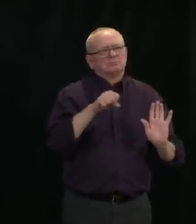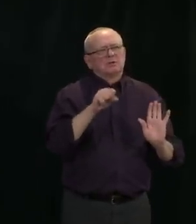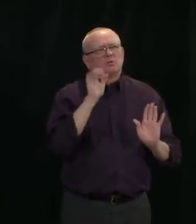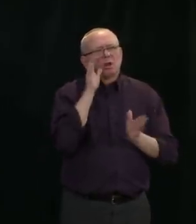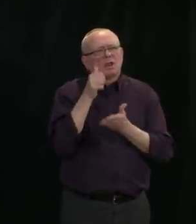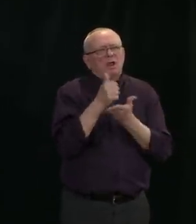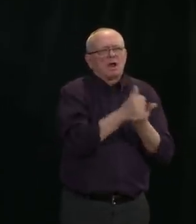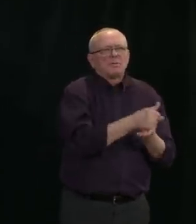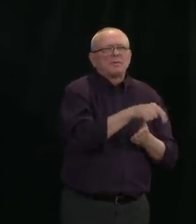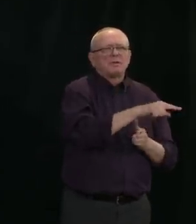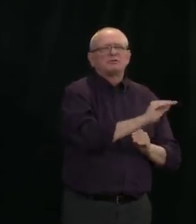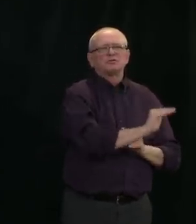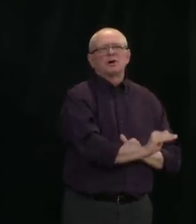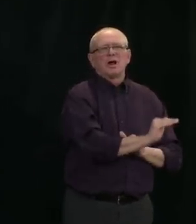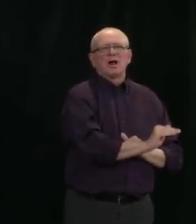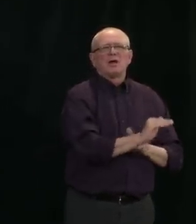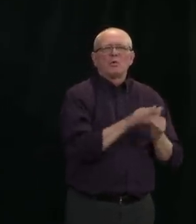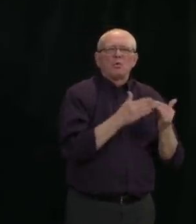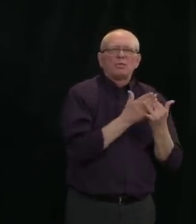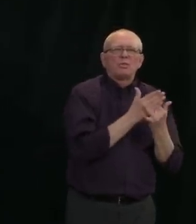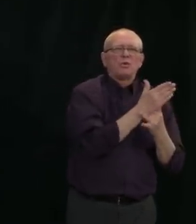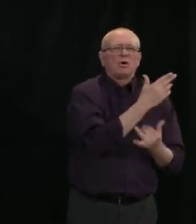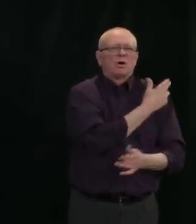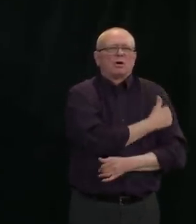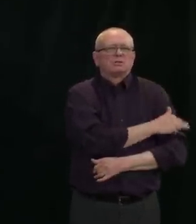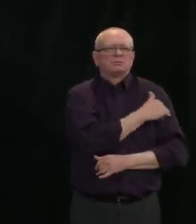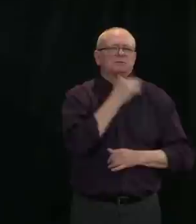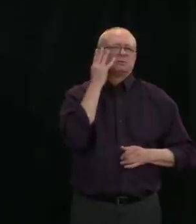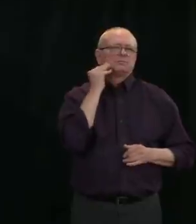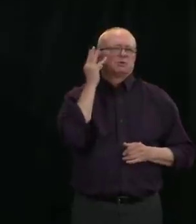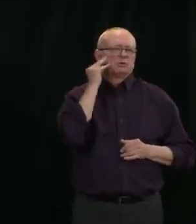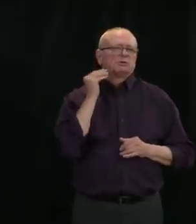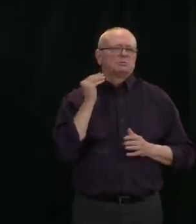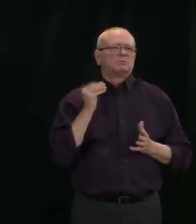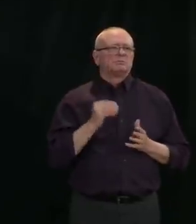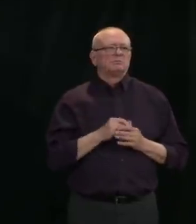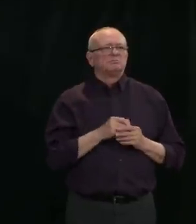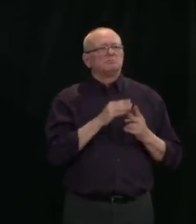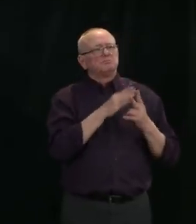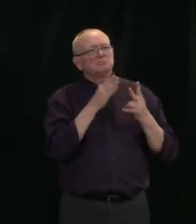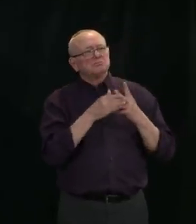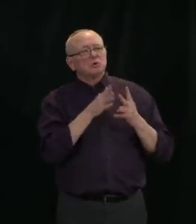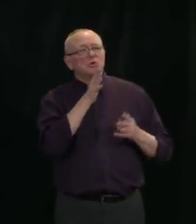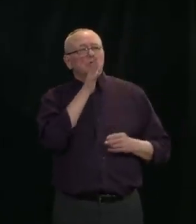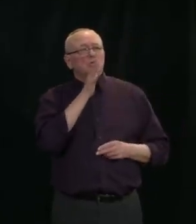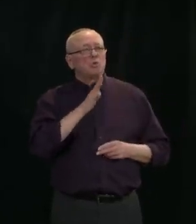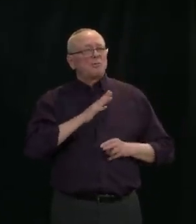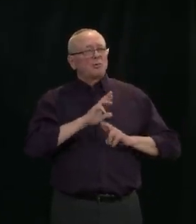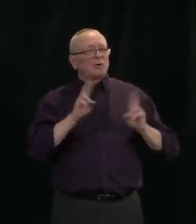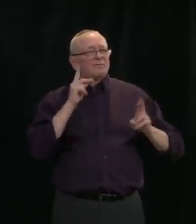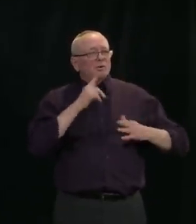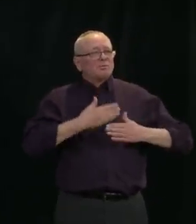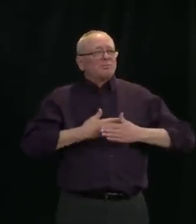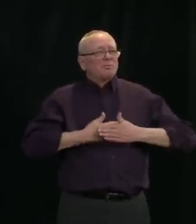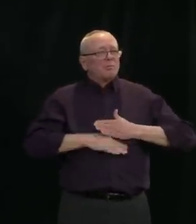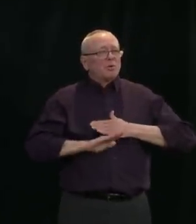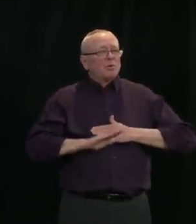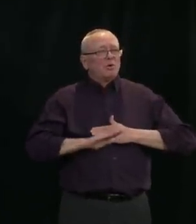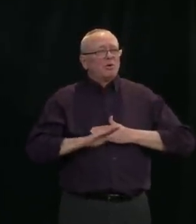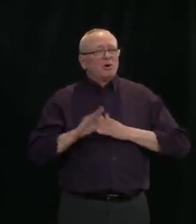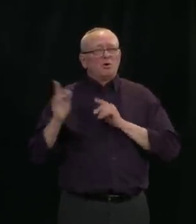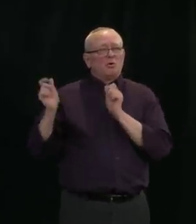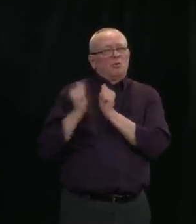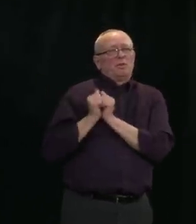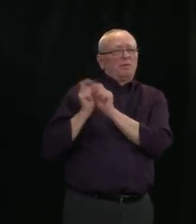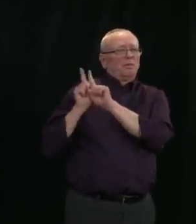situations. And certainly more details about, for example, women who are giving birth and their ability to have someone with them. I think we can work